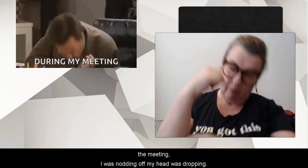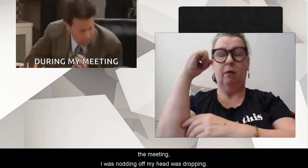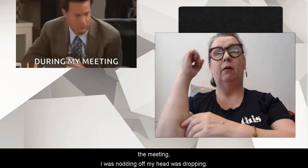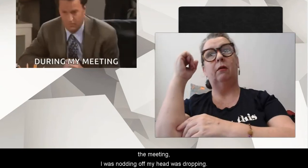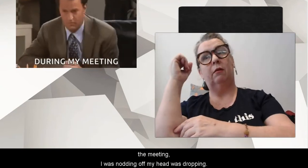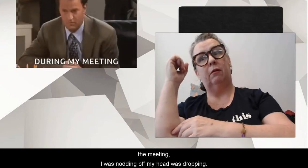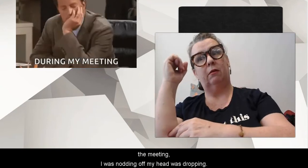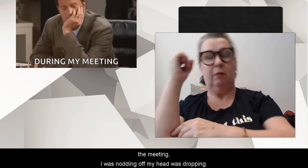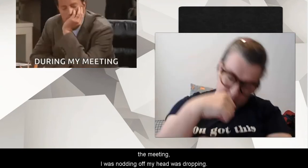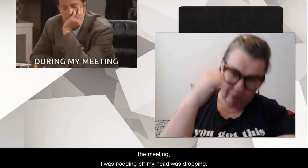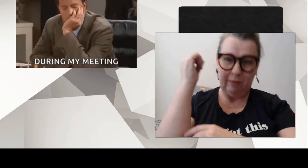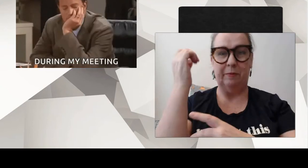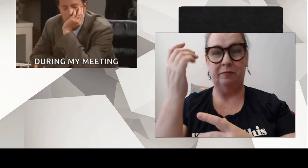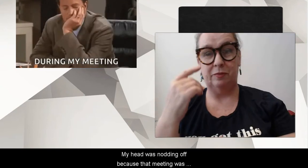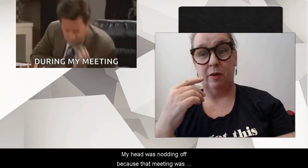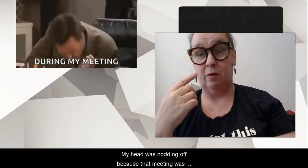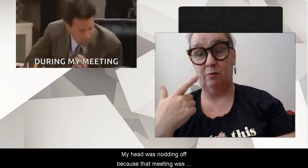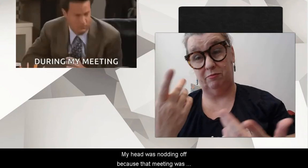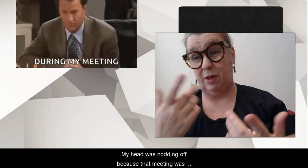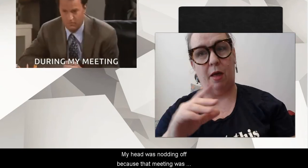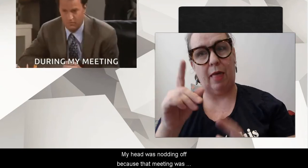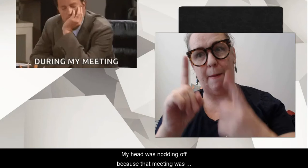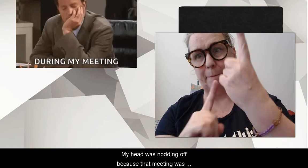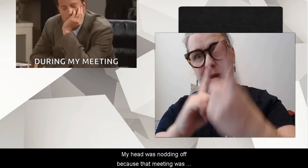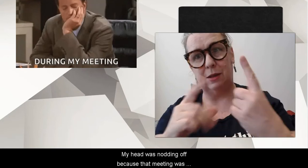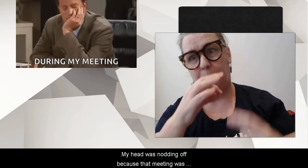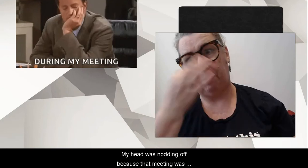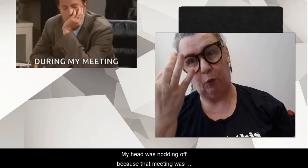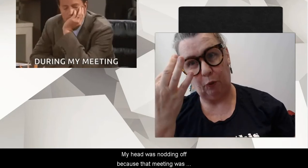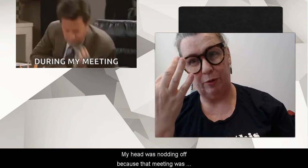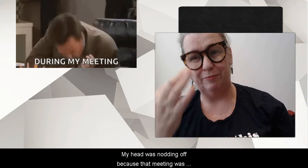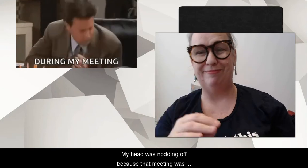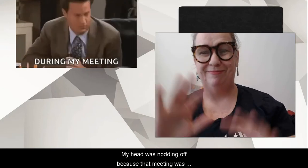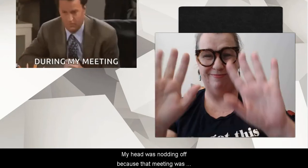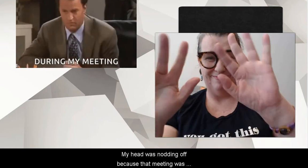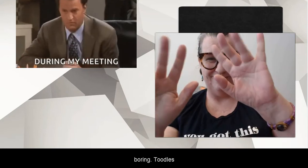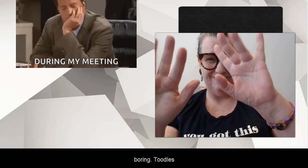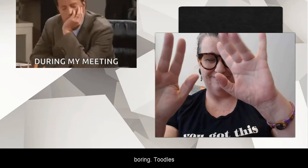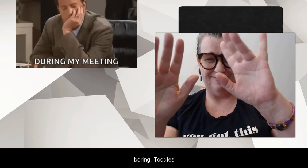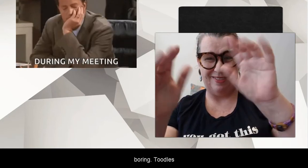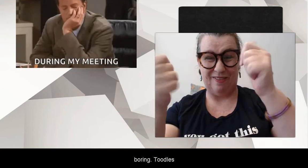My head was dropping. Oh, my head just kept dropping off because that meeting was boring. Toodles! Toodles!